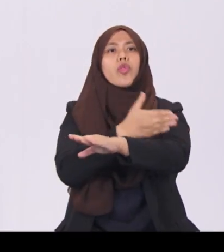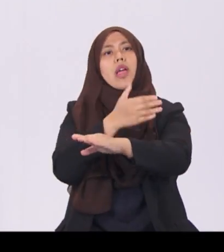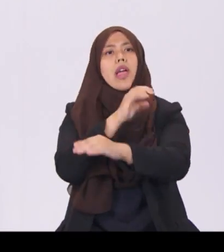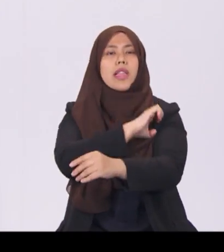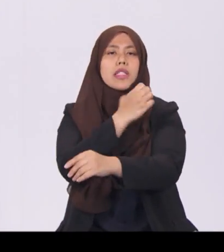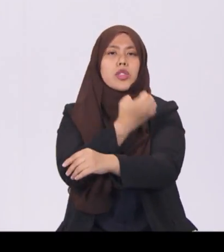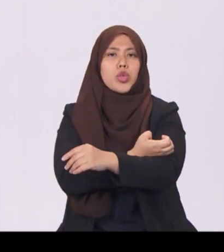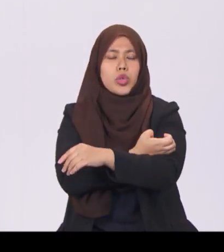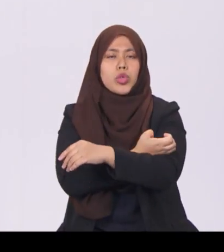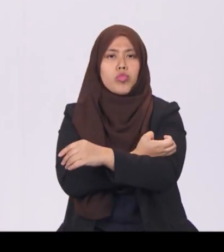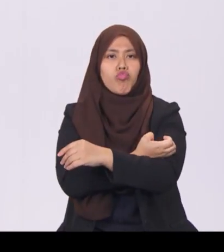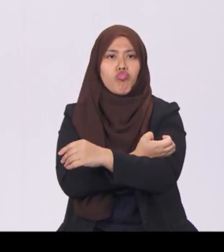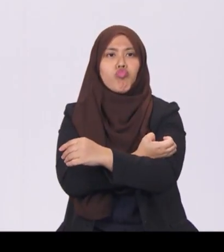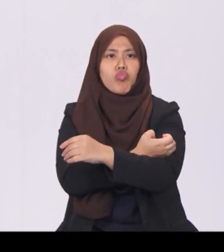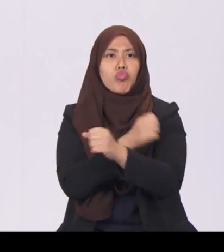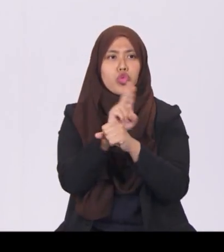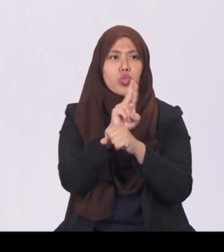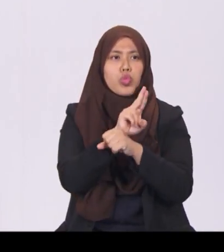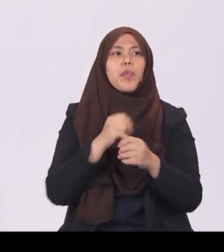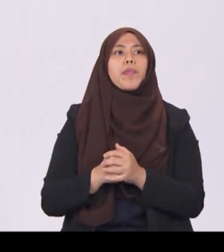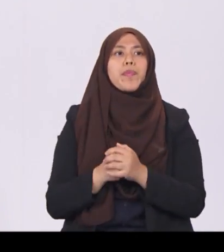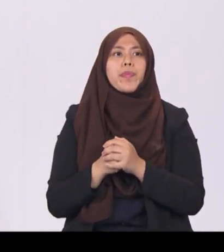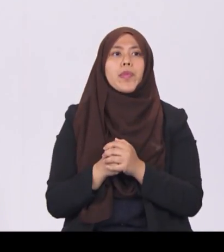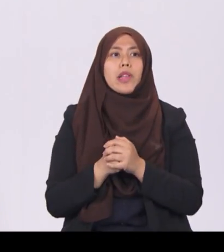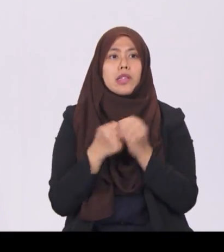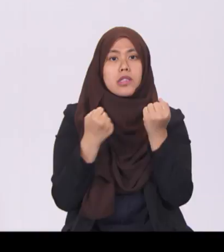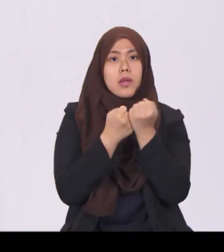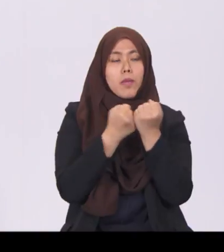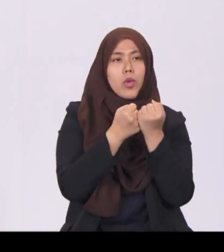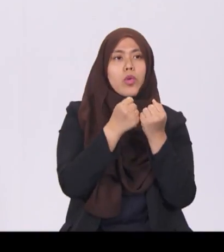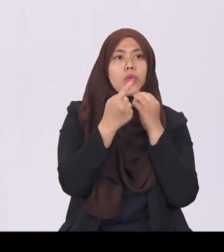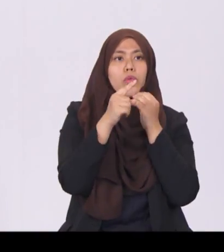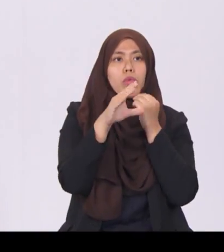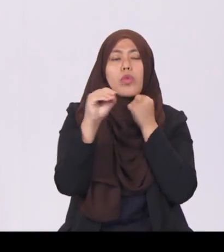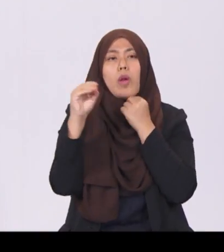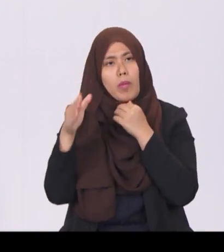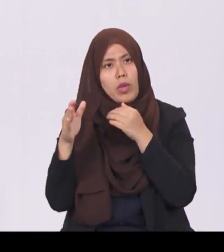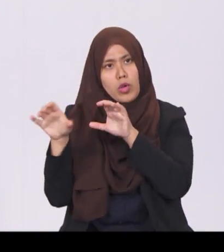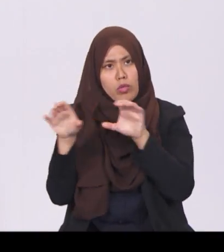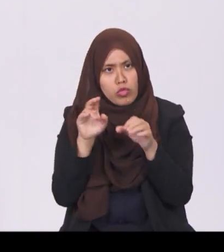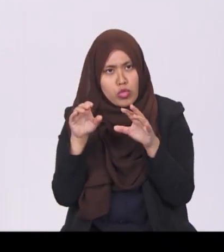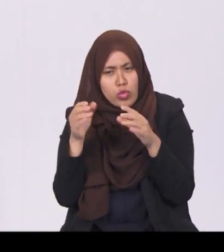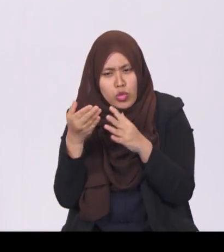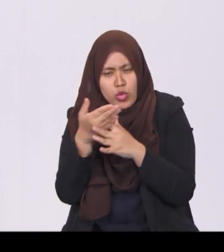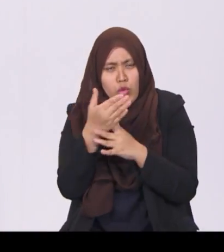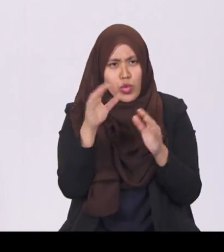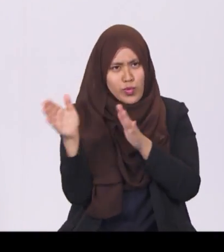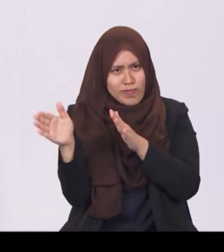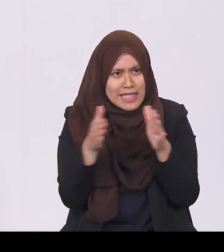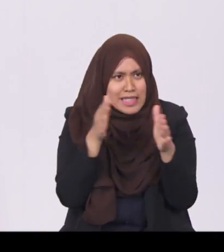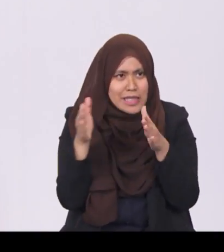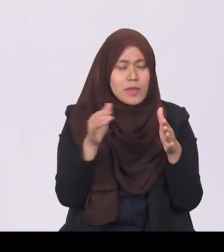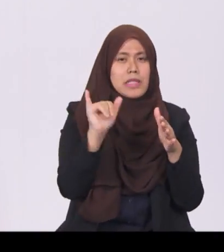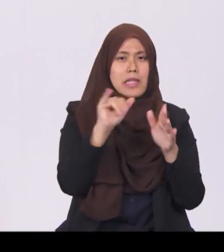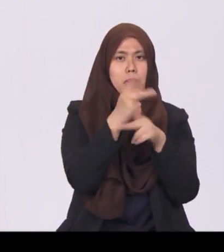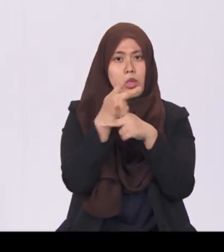The support for companies will be done through schemes like the Productivity Grants for Energy Efficiency and the Energy Efficiency Fund.